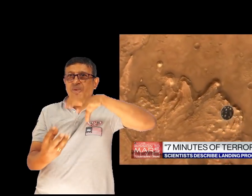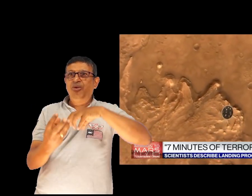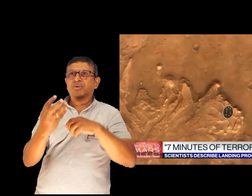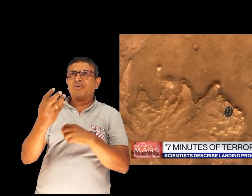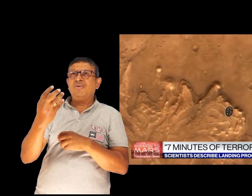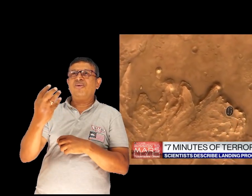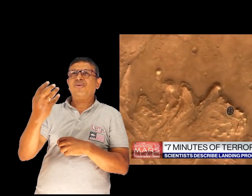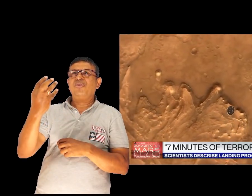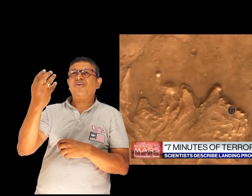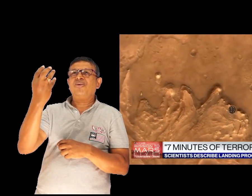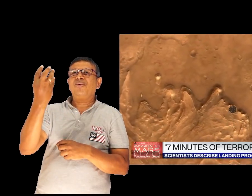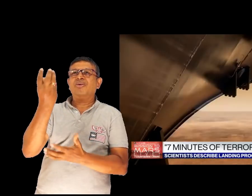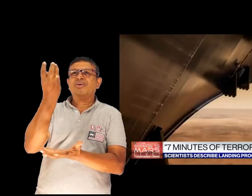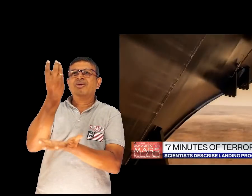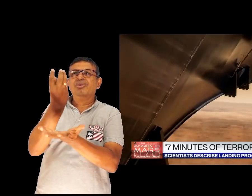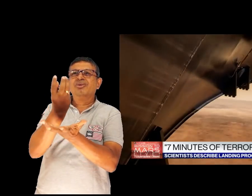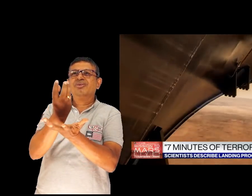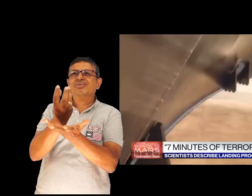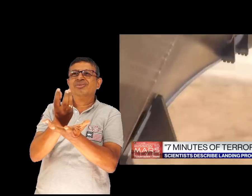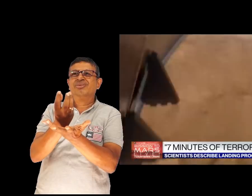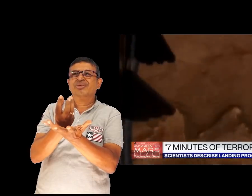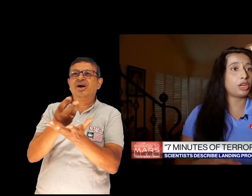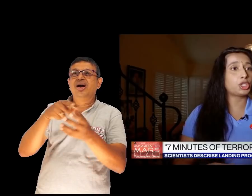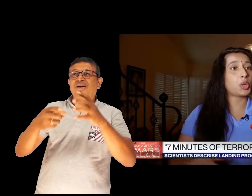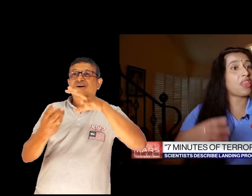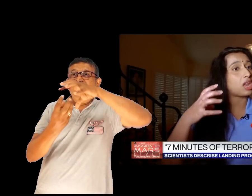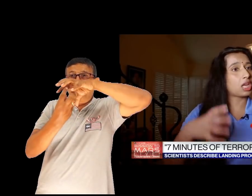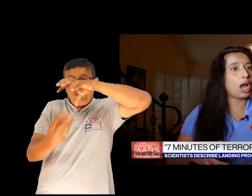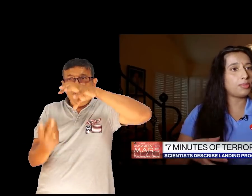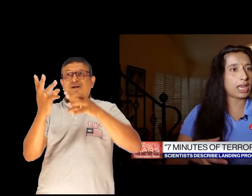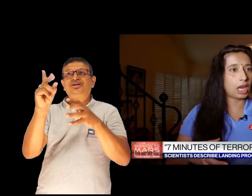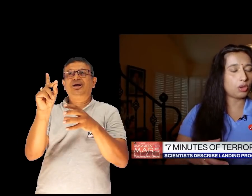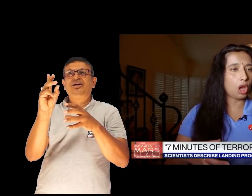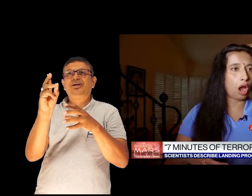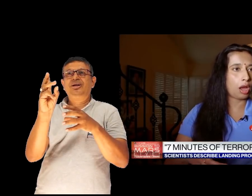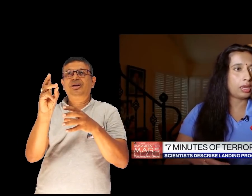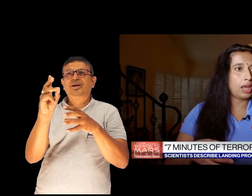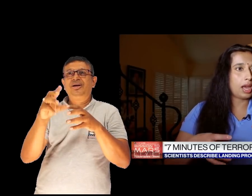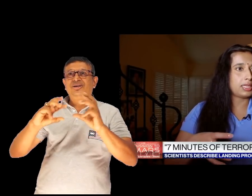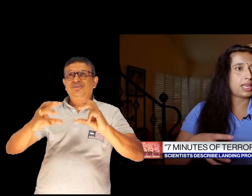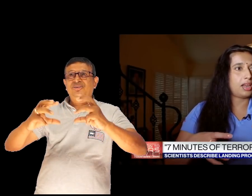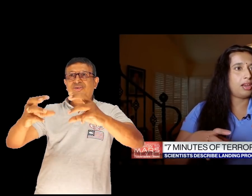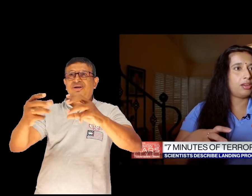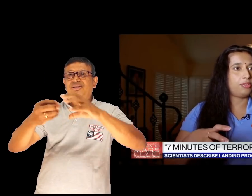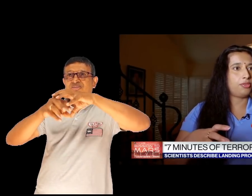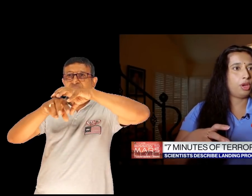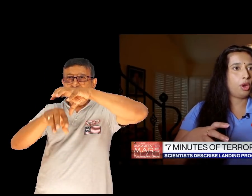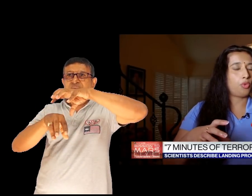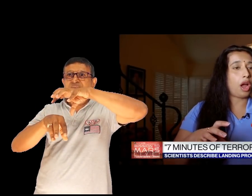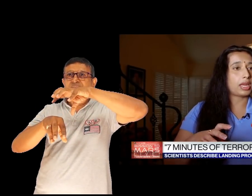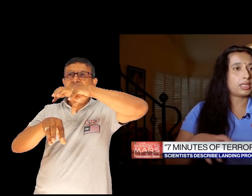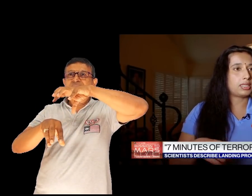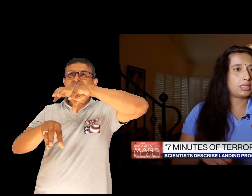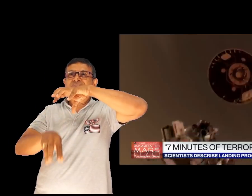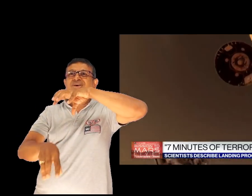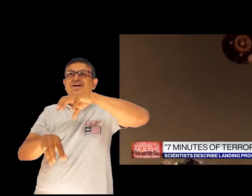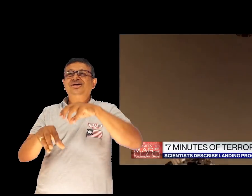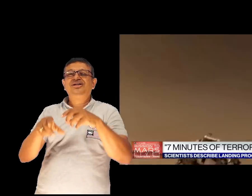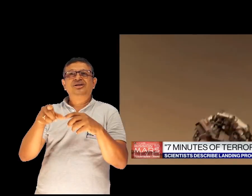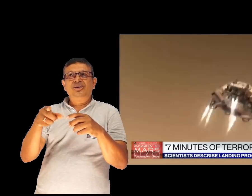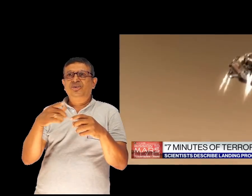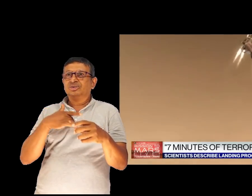parachute so perseverance will jettison the parachute and then come down on a set of rockets